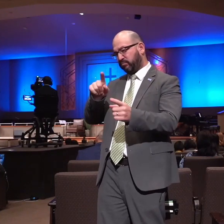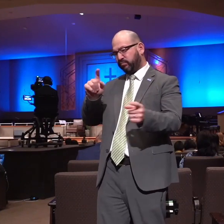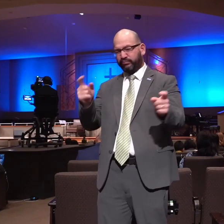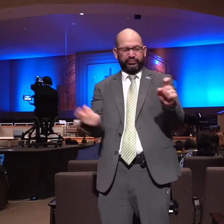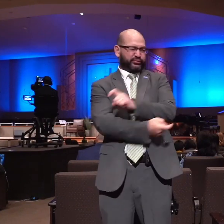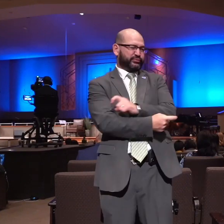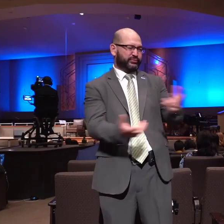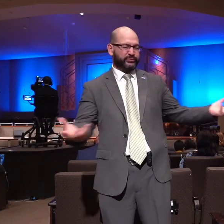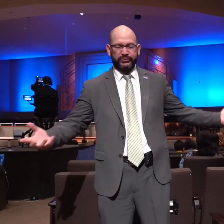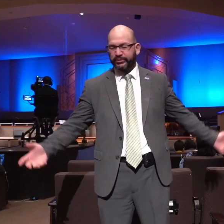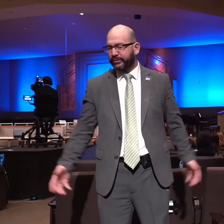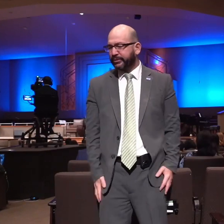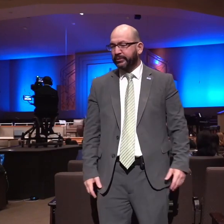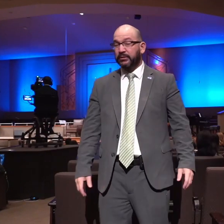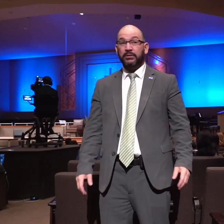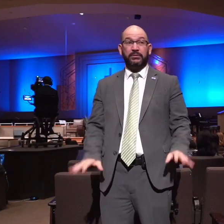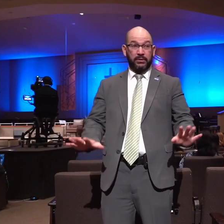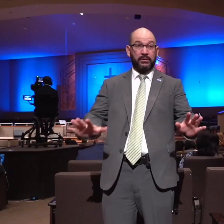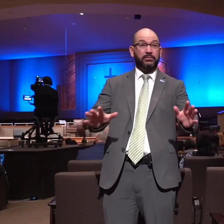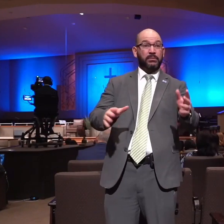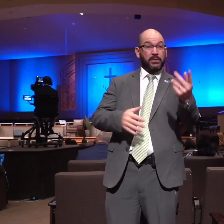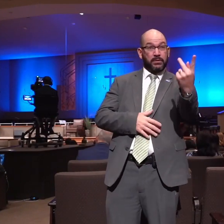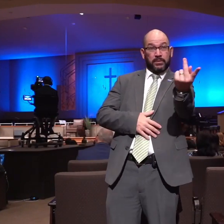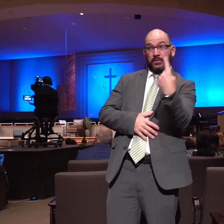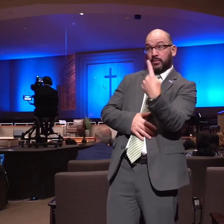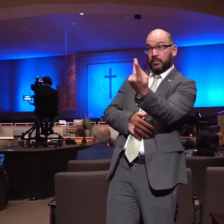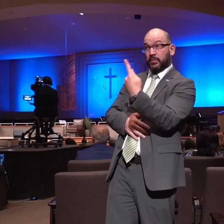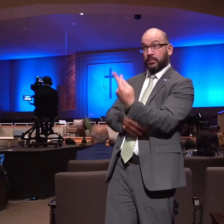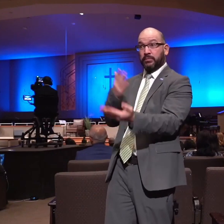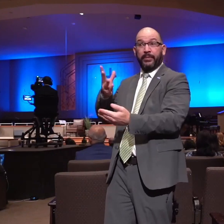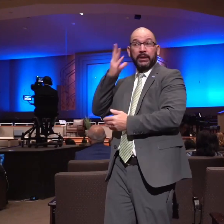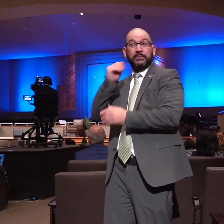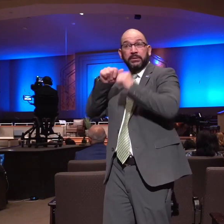how blessed in the past still has a flesh